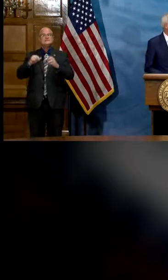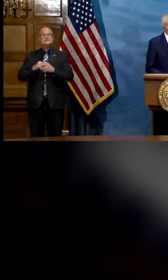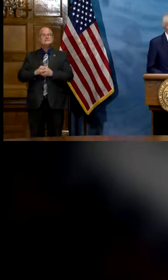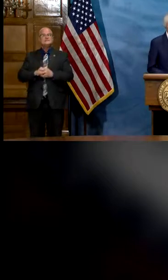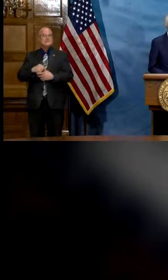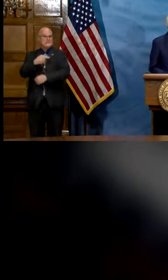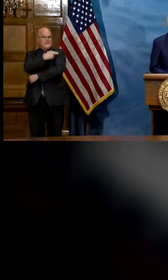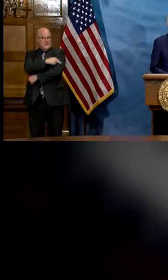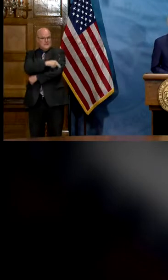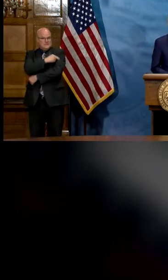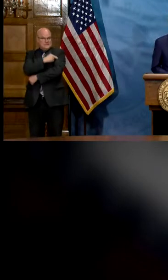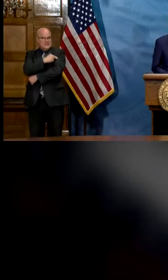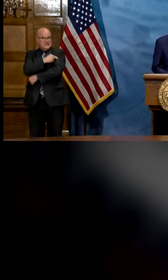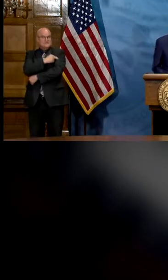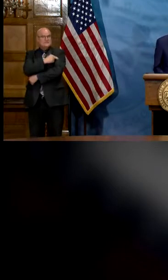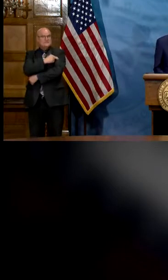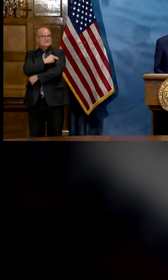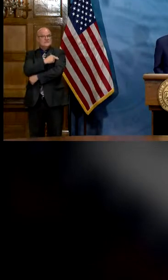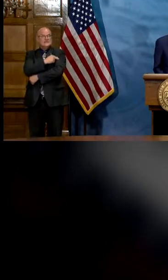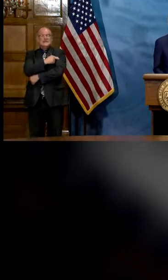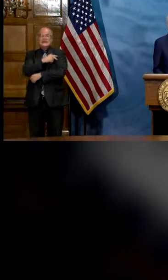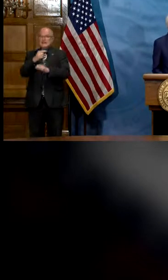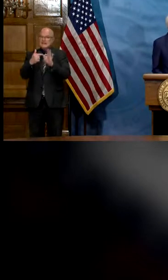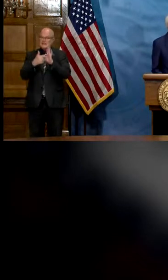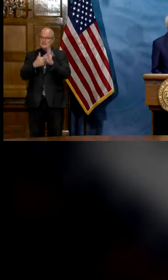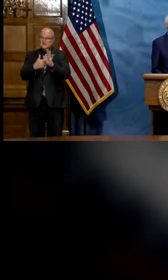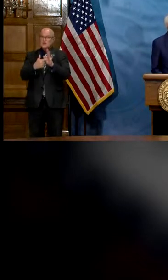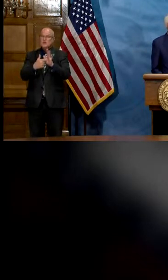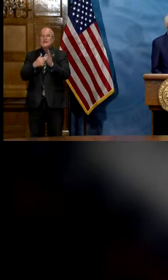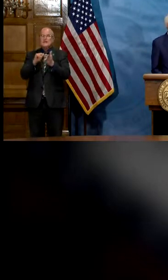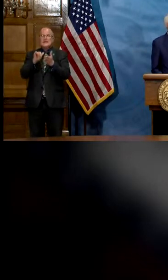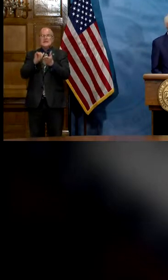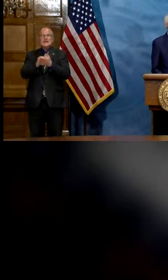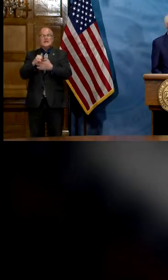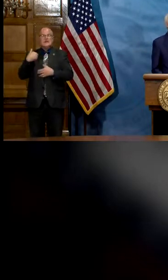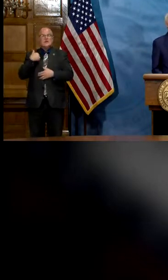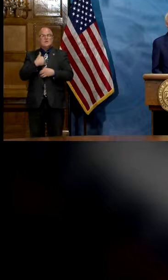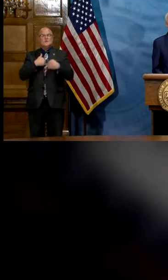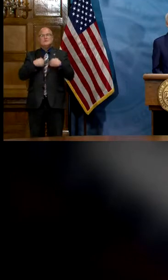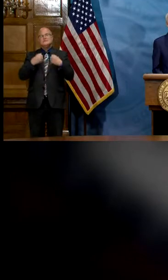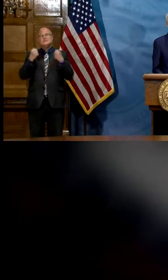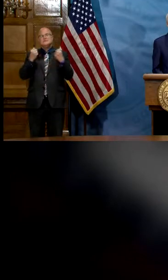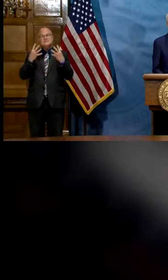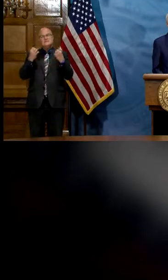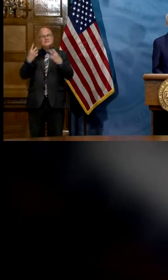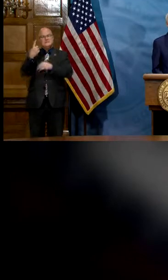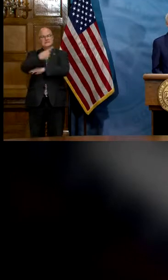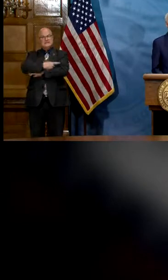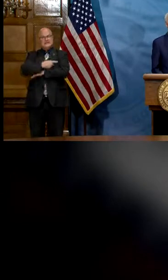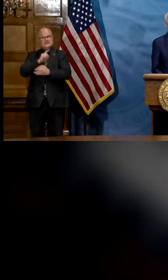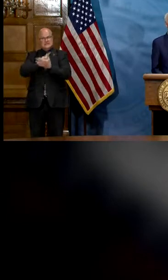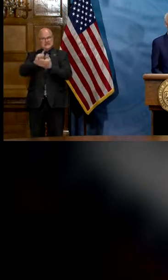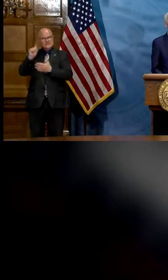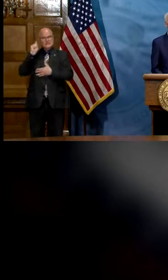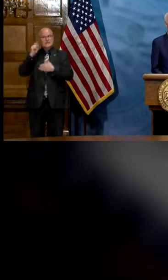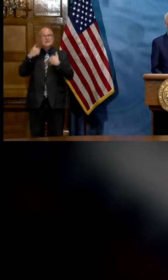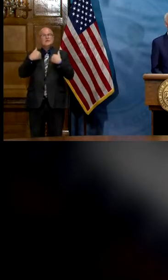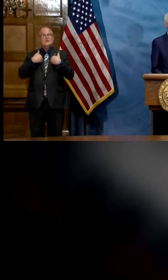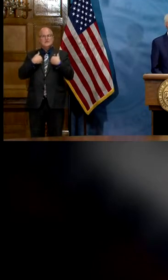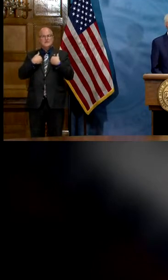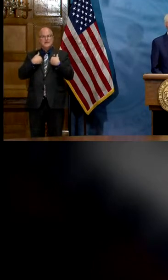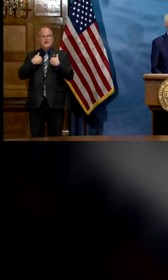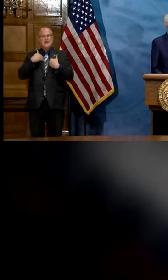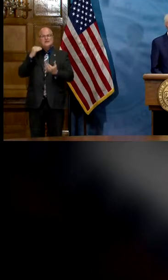the hospitalizations that's reflecting the fact that we've had a number of days in the last week that we've had